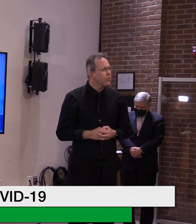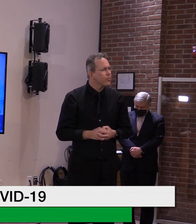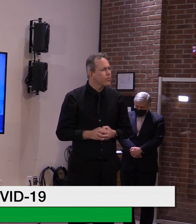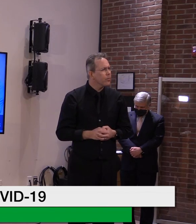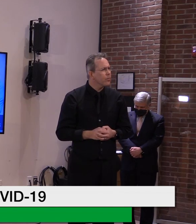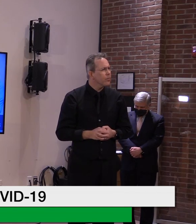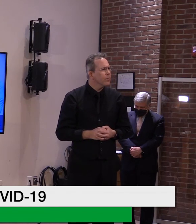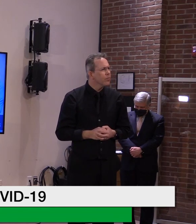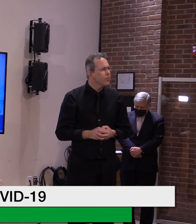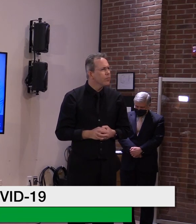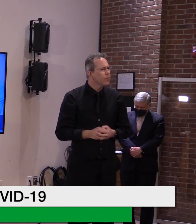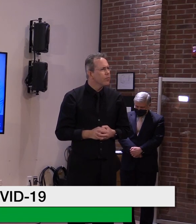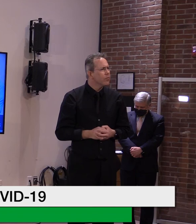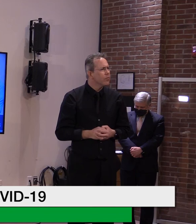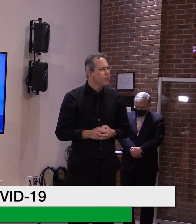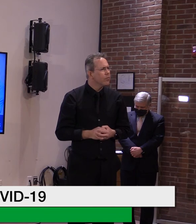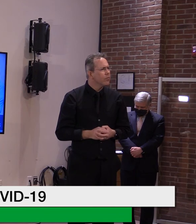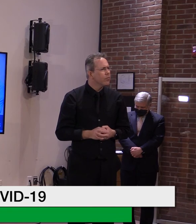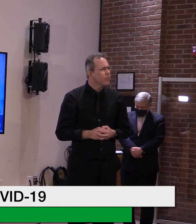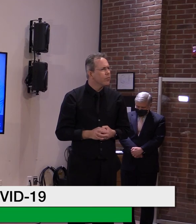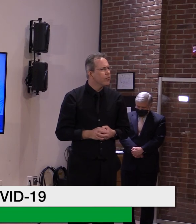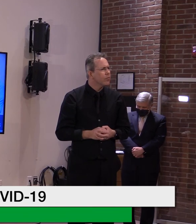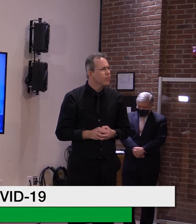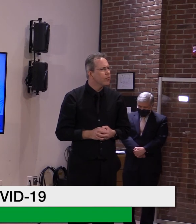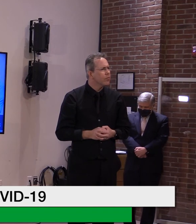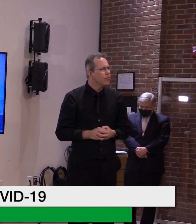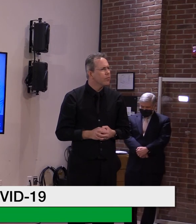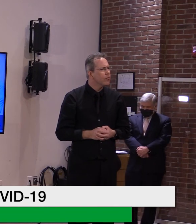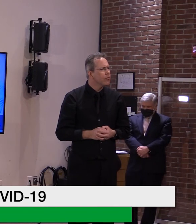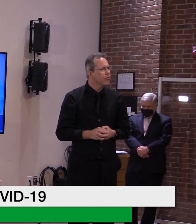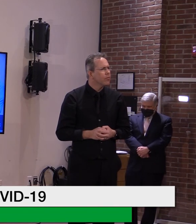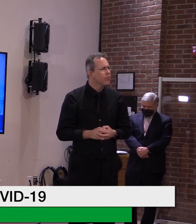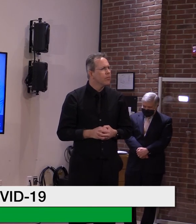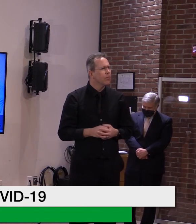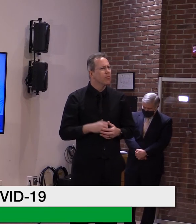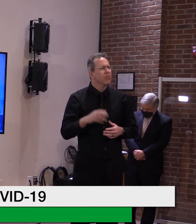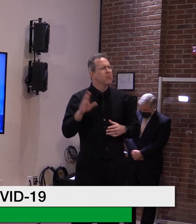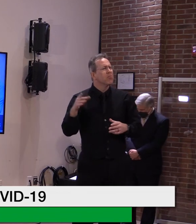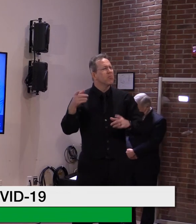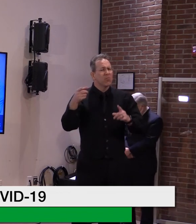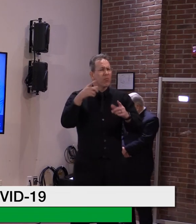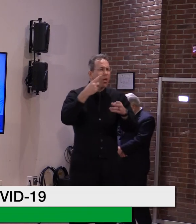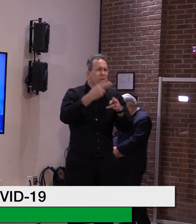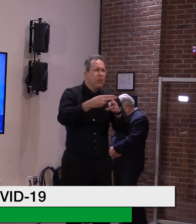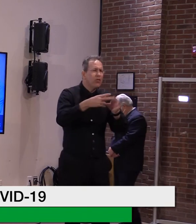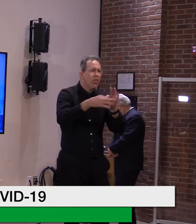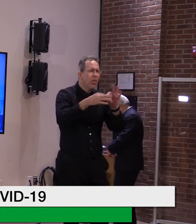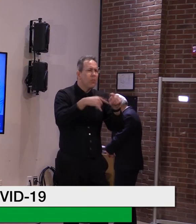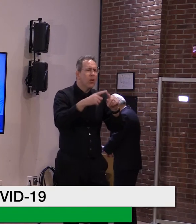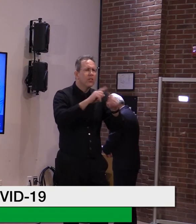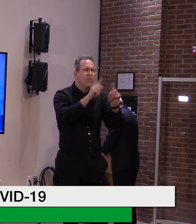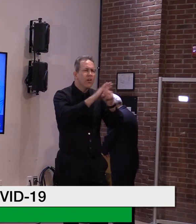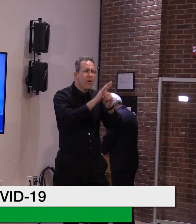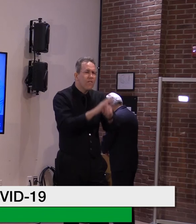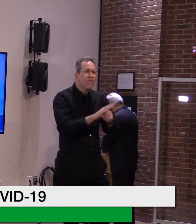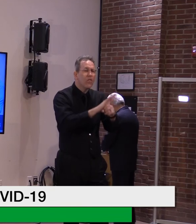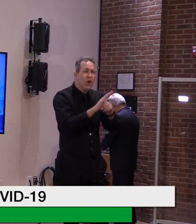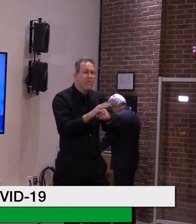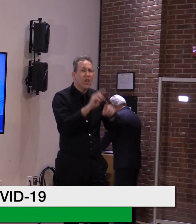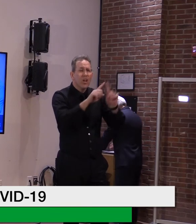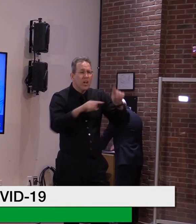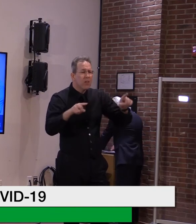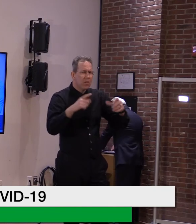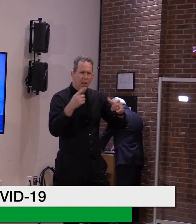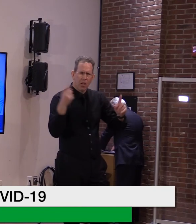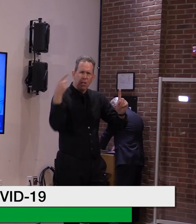variant and the South African variant, and that could get to the question of whether we're going to